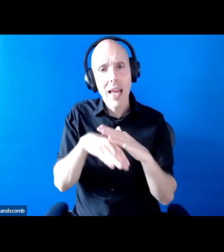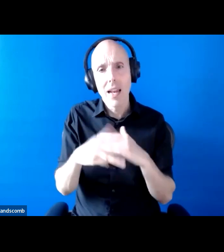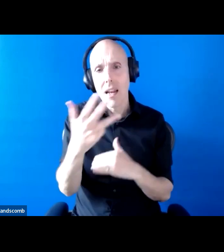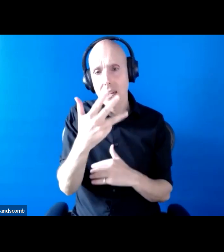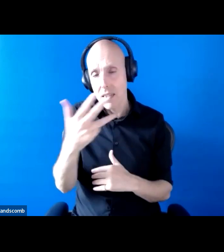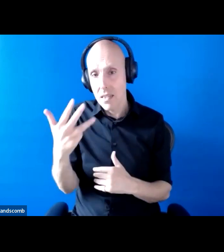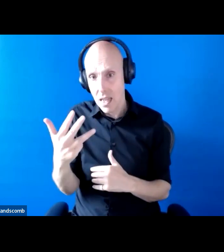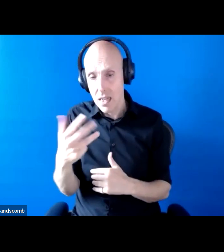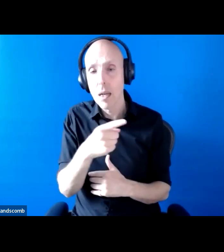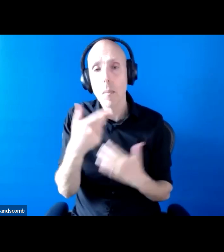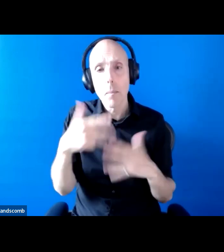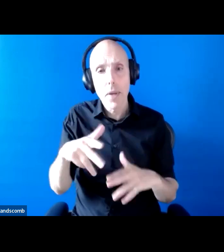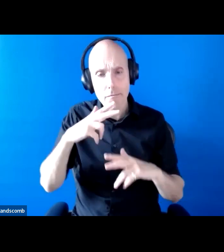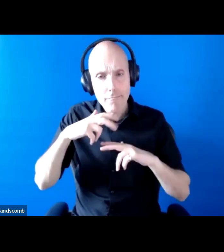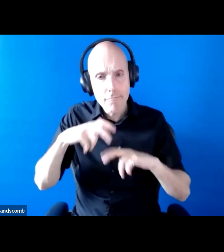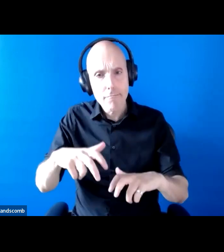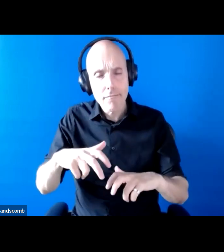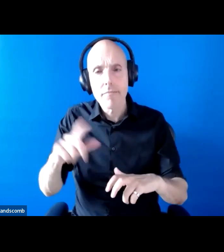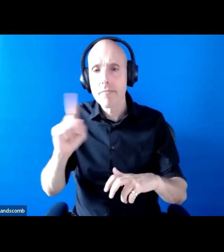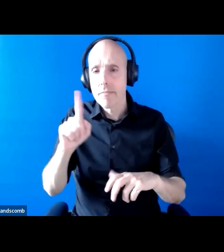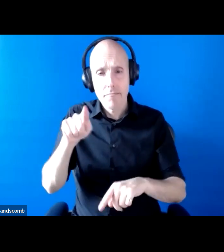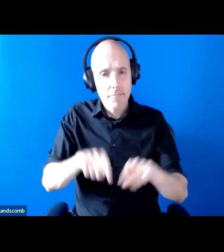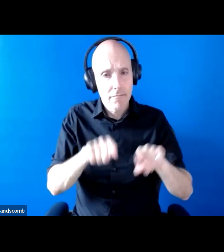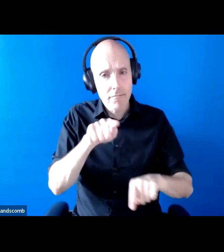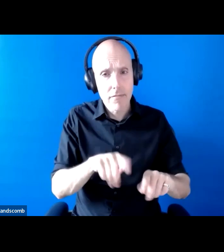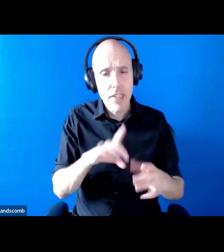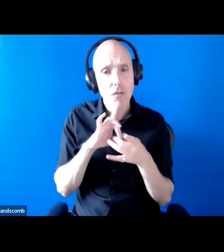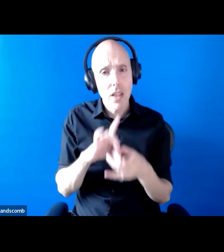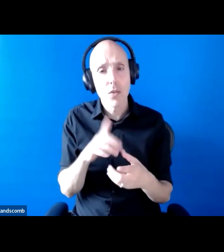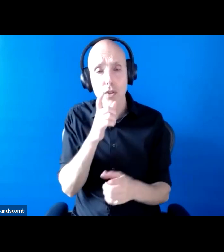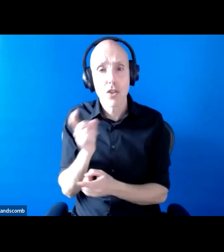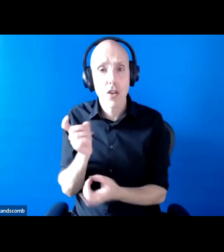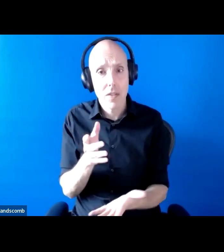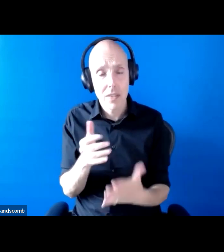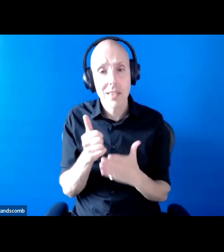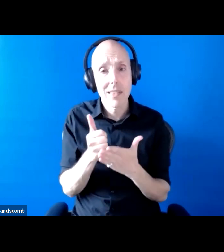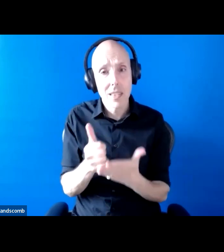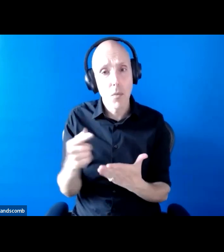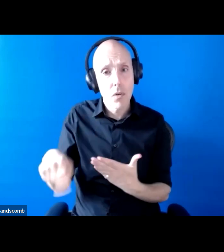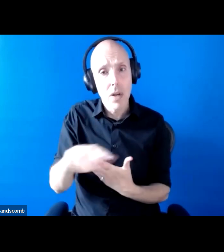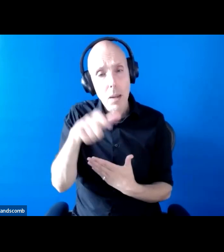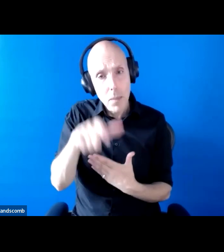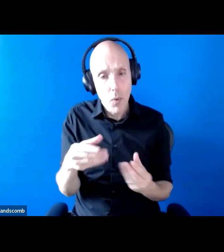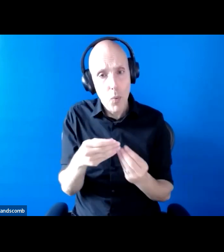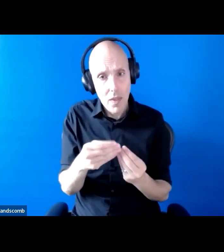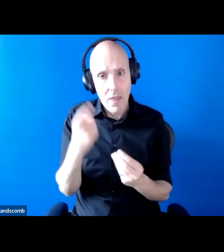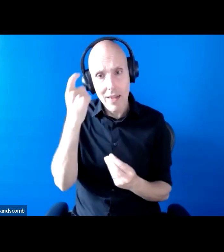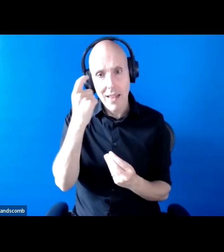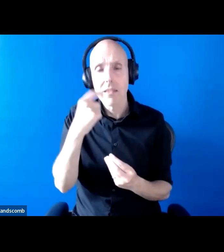has completed research projects about a range of issues related to services and supports for people with intellectual disabilities. Most